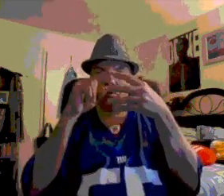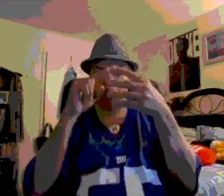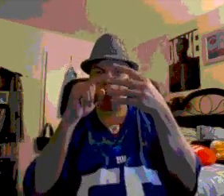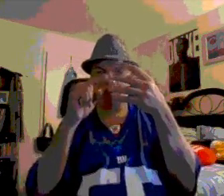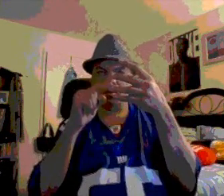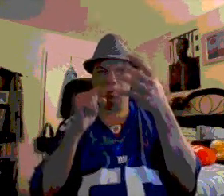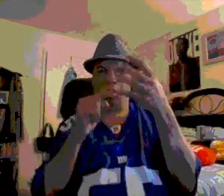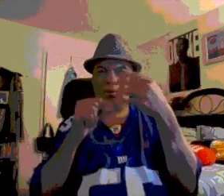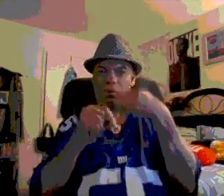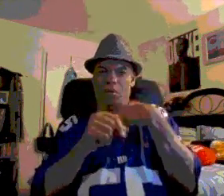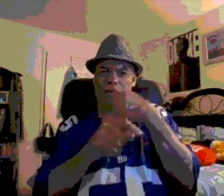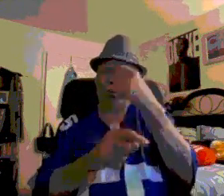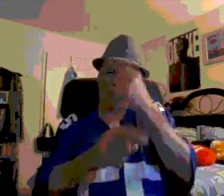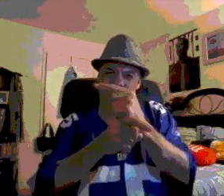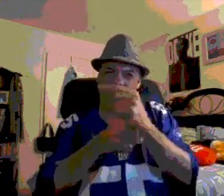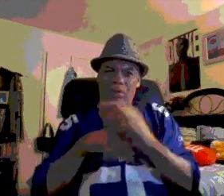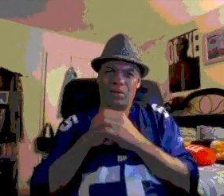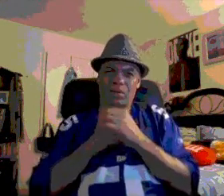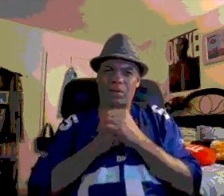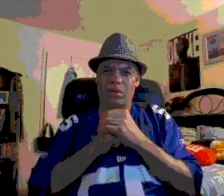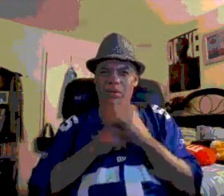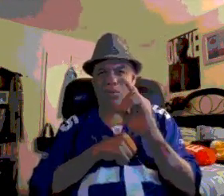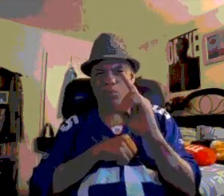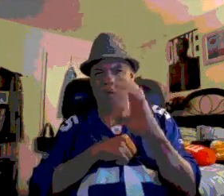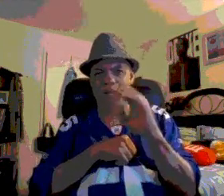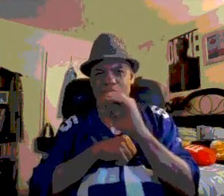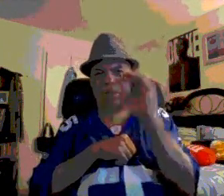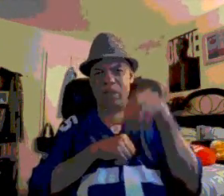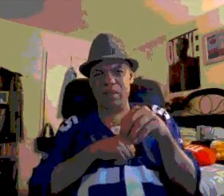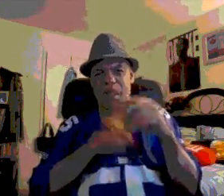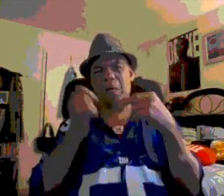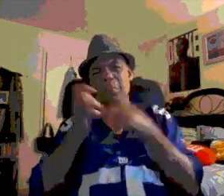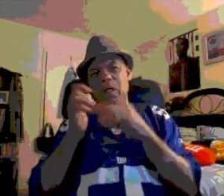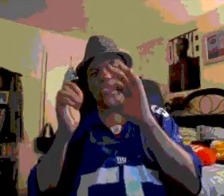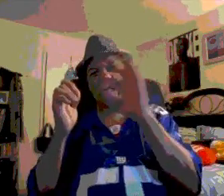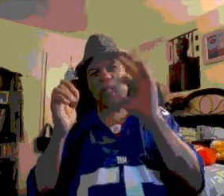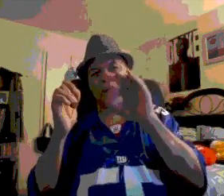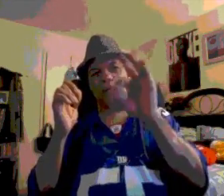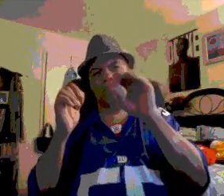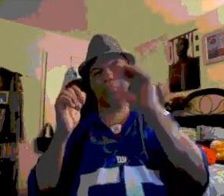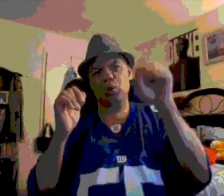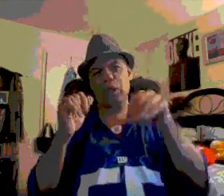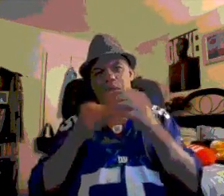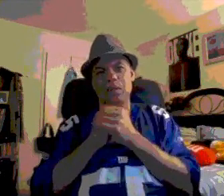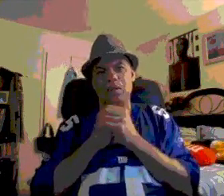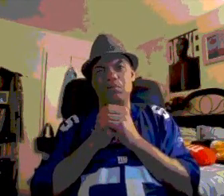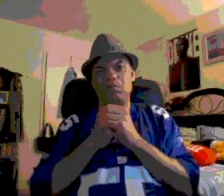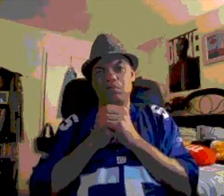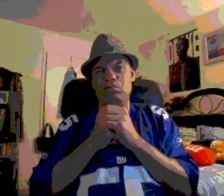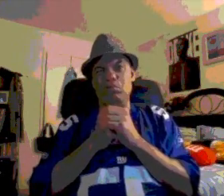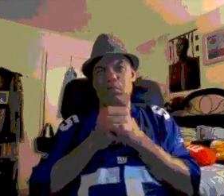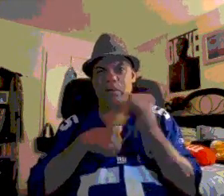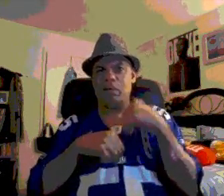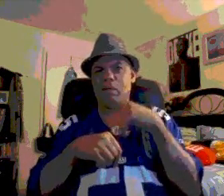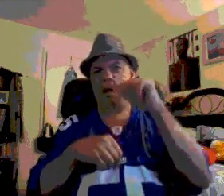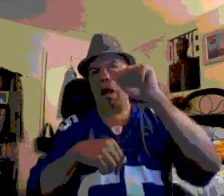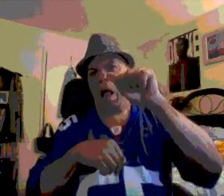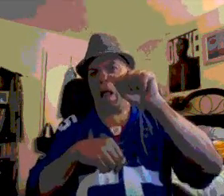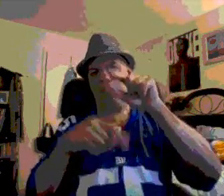But only the best of friends will tell you the truth. Even when they know... What is this? It will upset